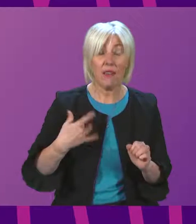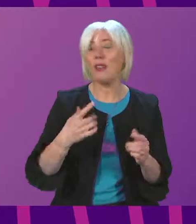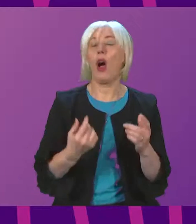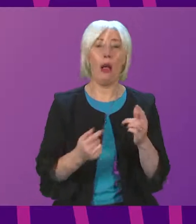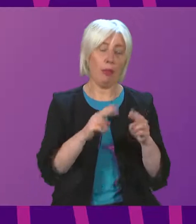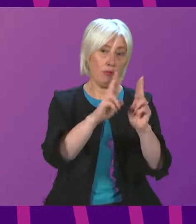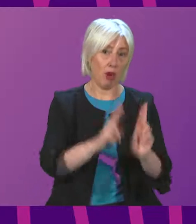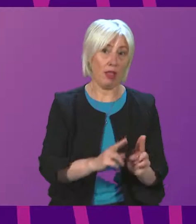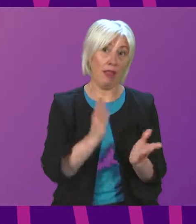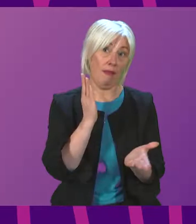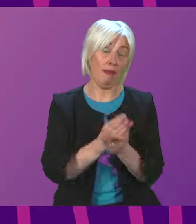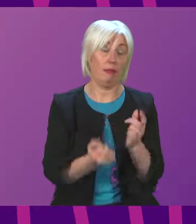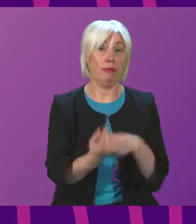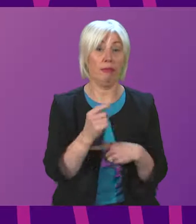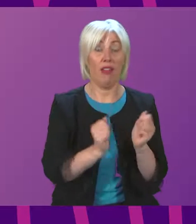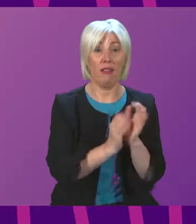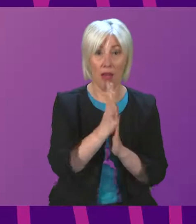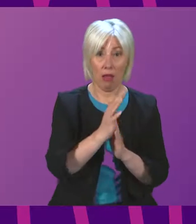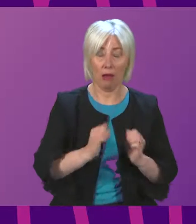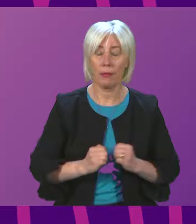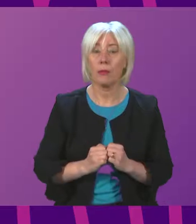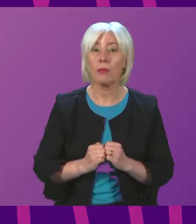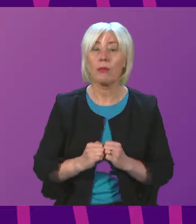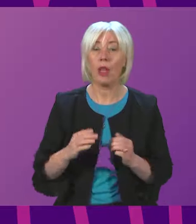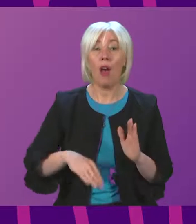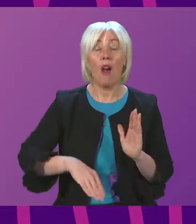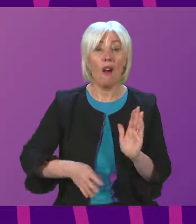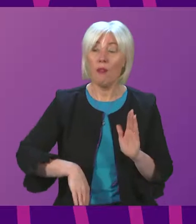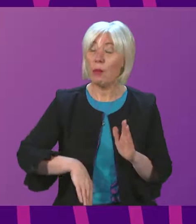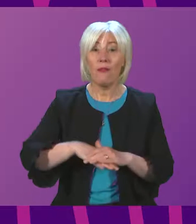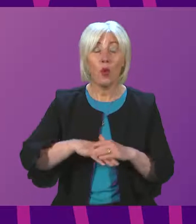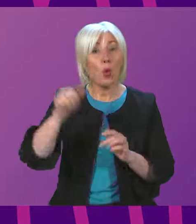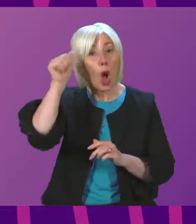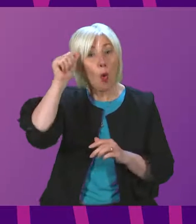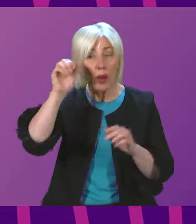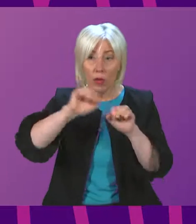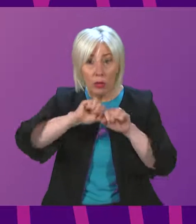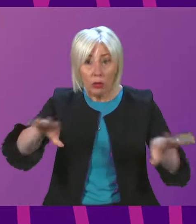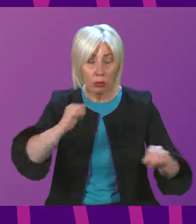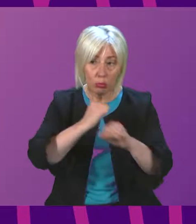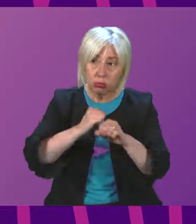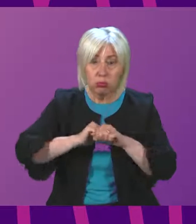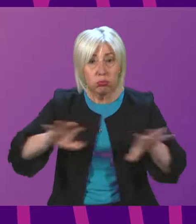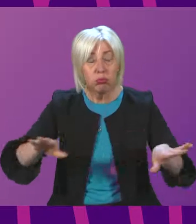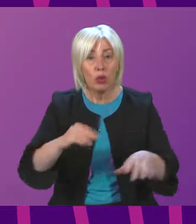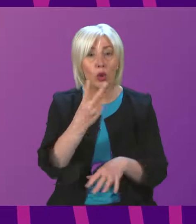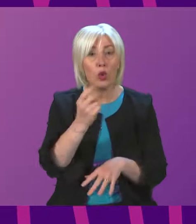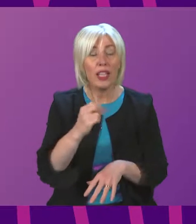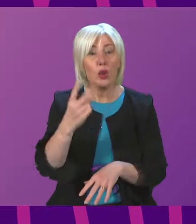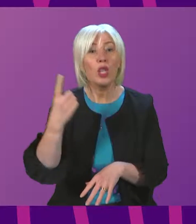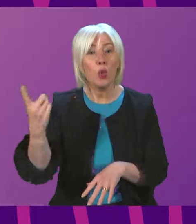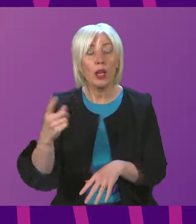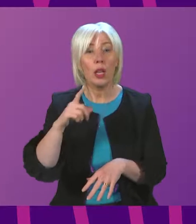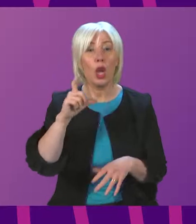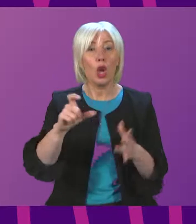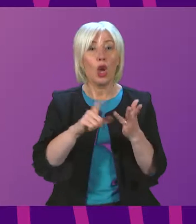event of a fire. We have progressed a full awareness-raising campaign through 2021, and COSLA have confirmed